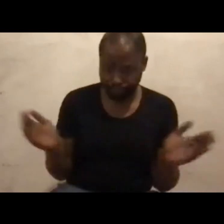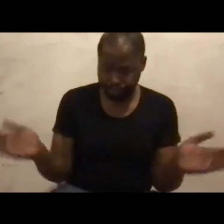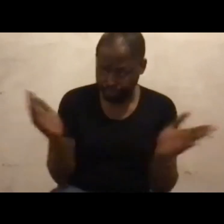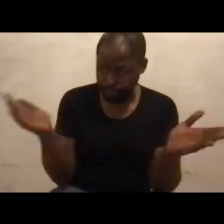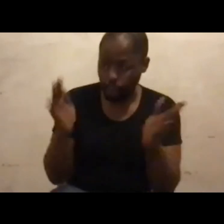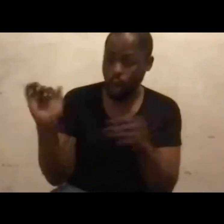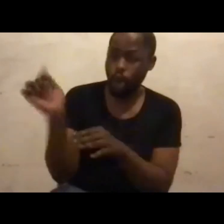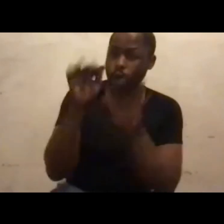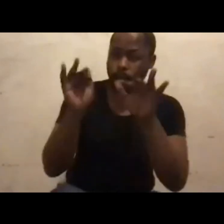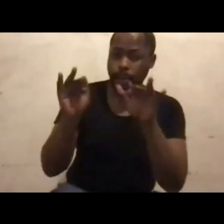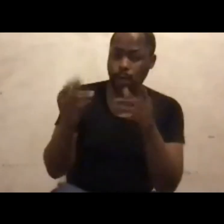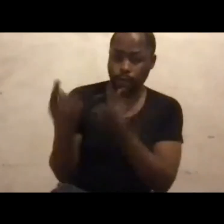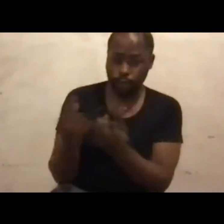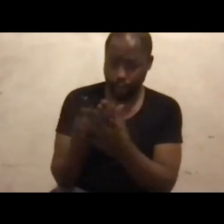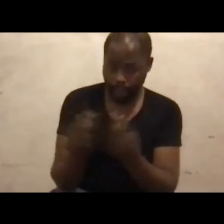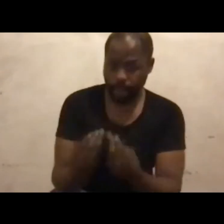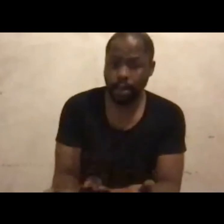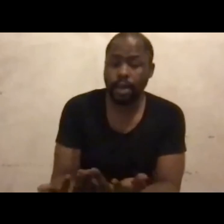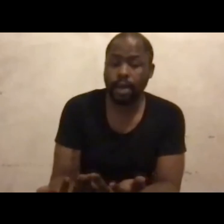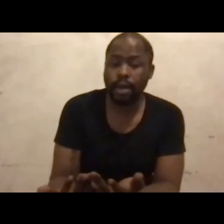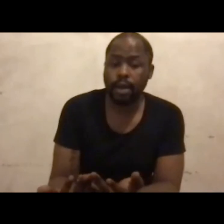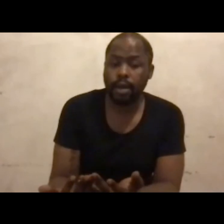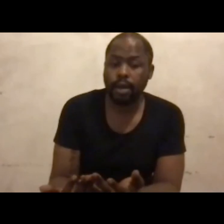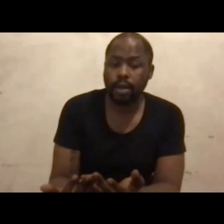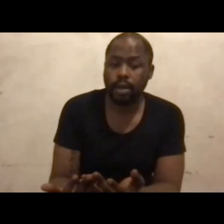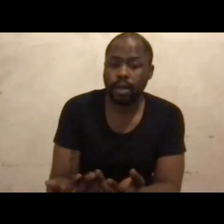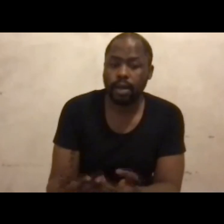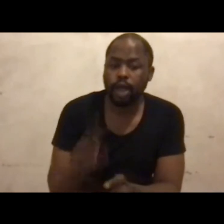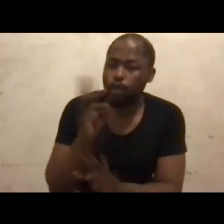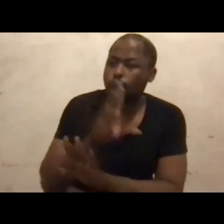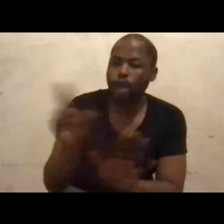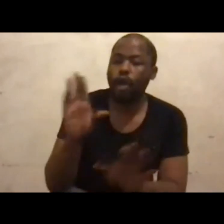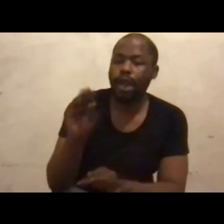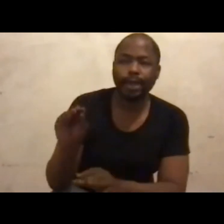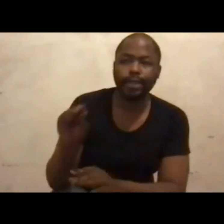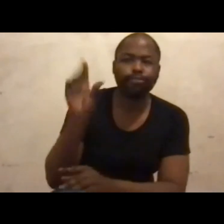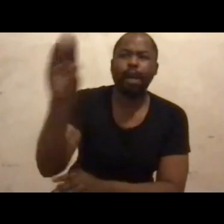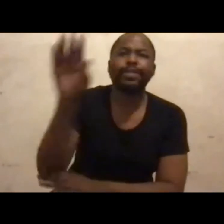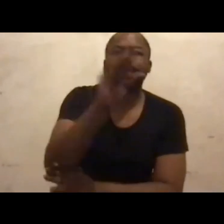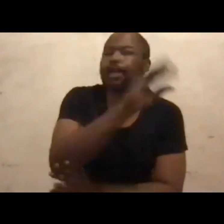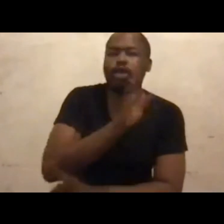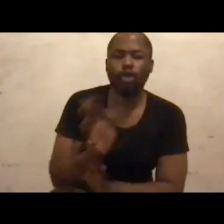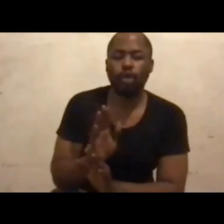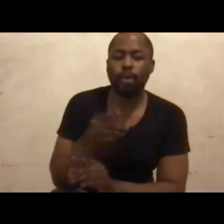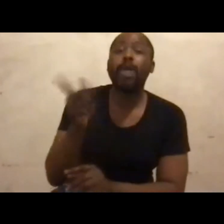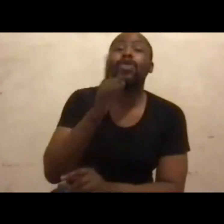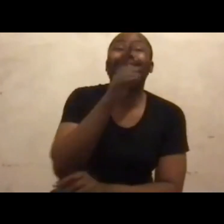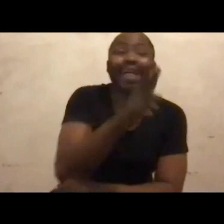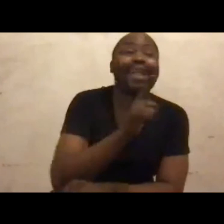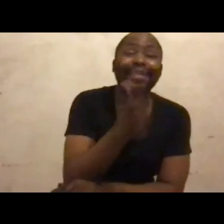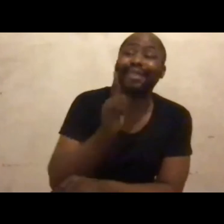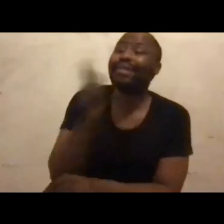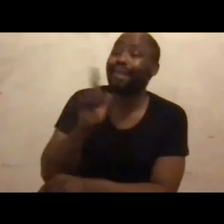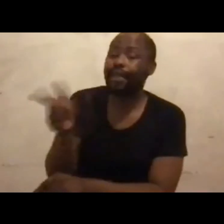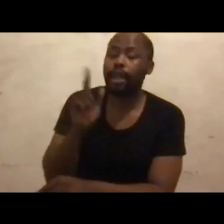give to people and you are also not asking but telling them, knowing that they are not going to. Where do you